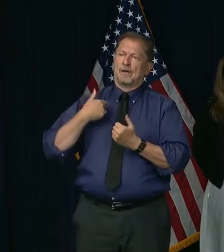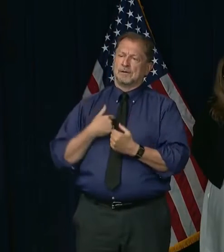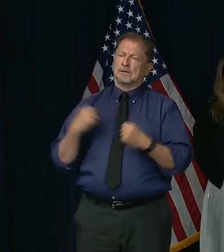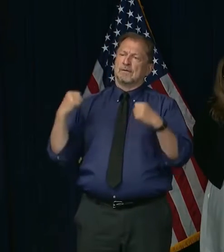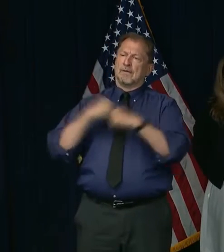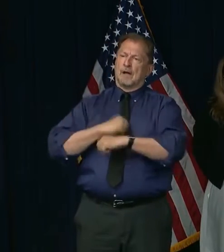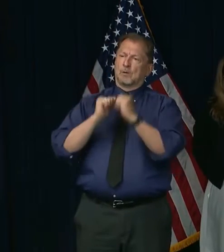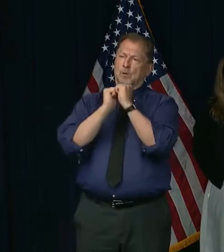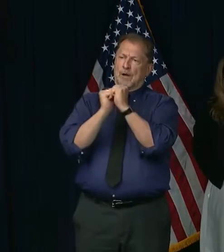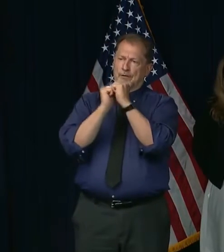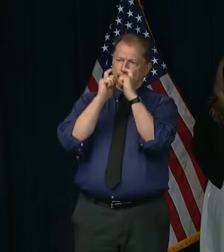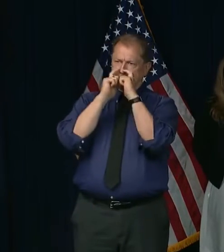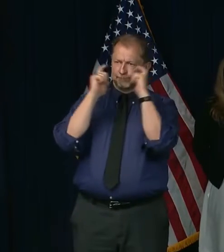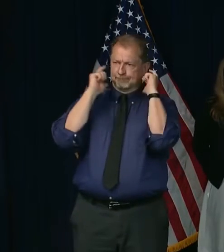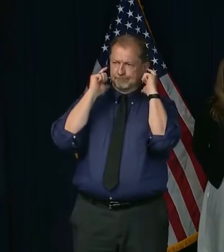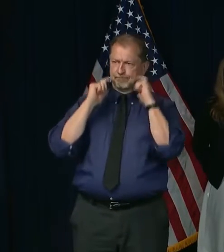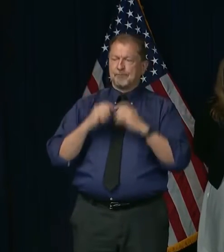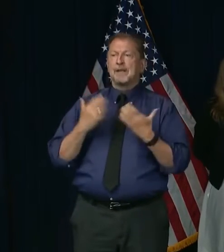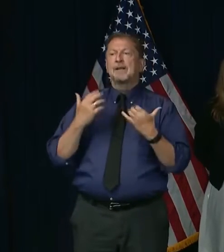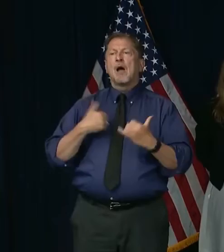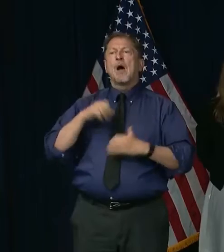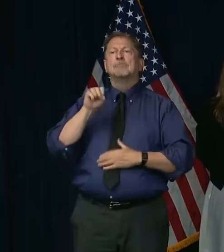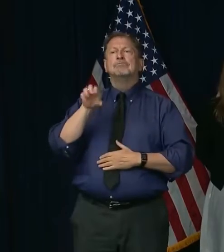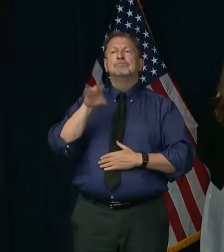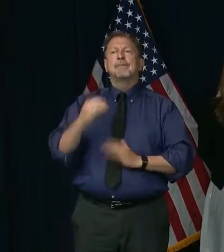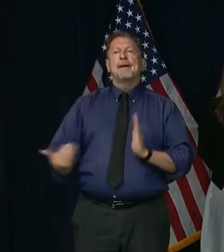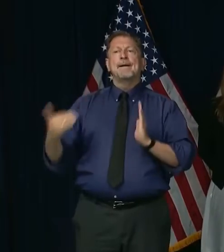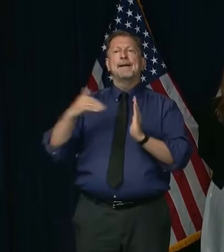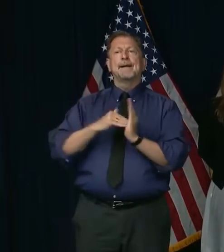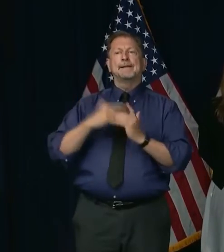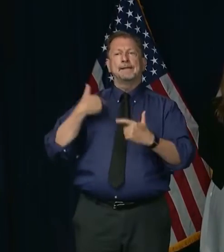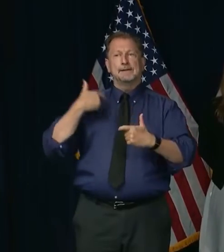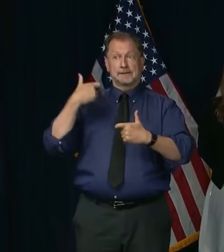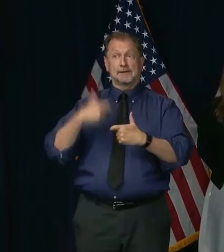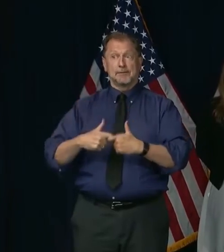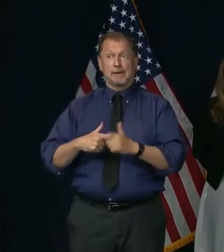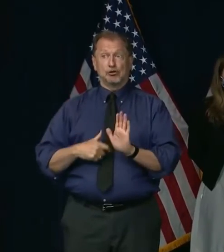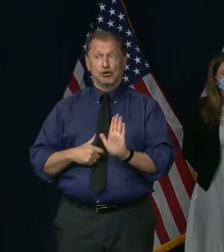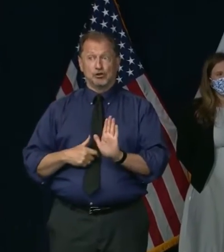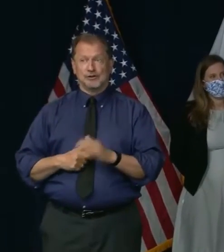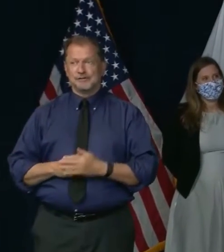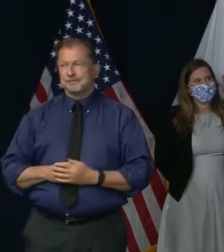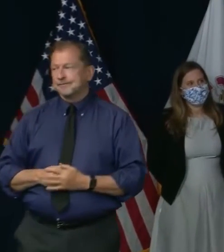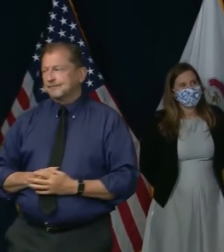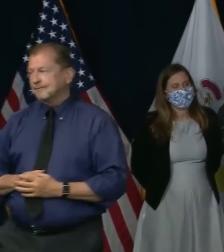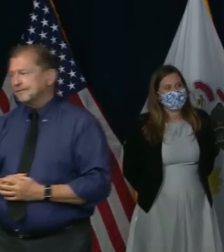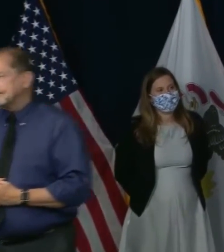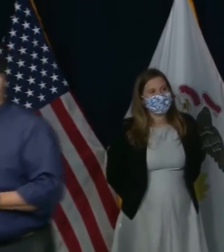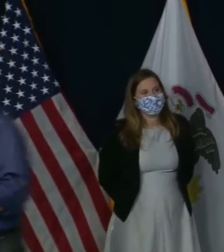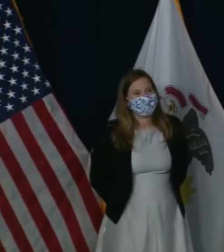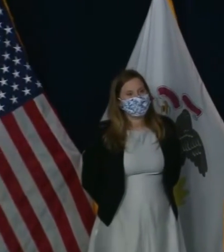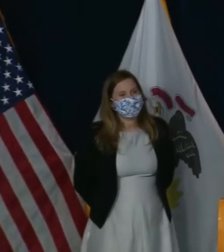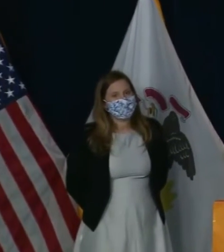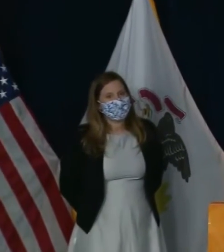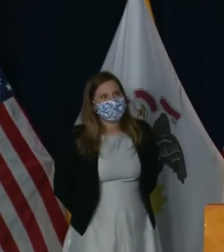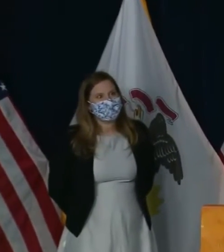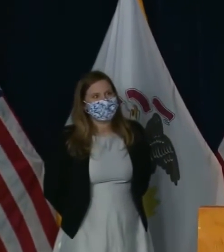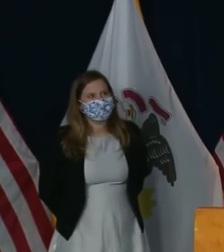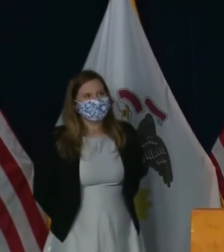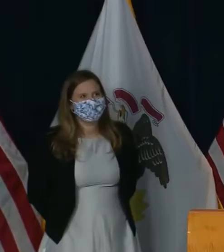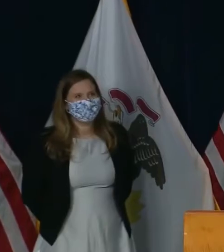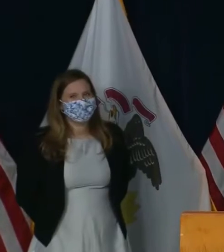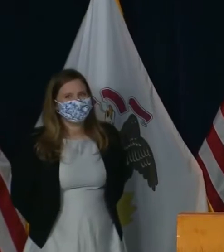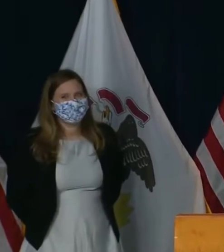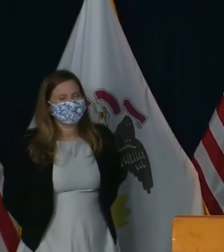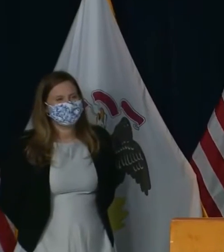And now a summary in Spanish. Todos ustedes lo hicieron. Estamos siendo aplaudidos en